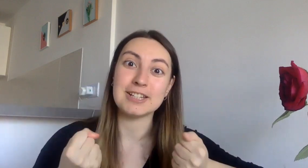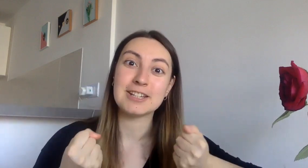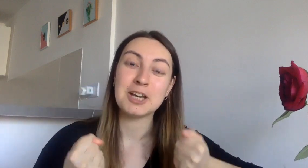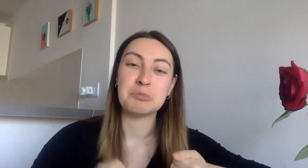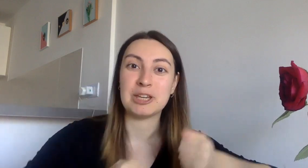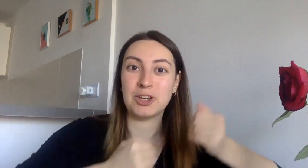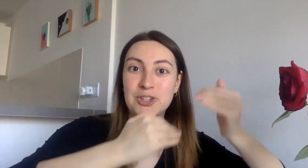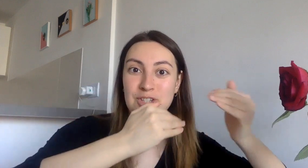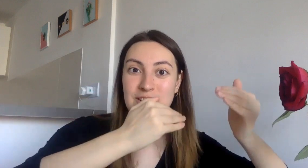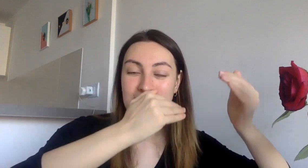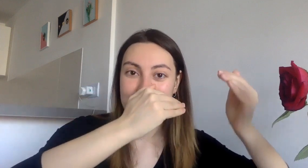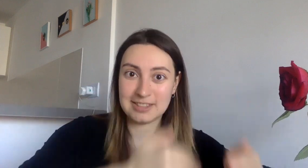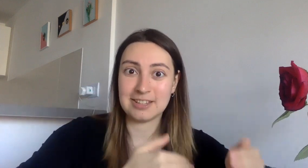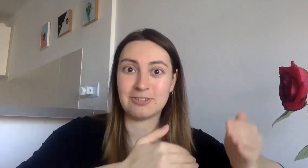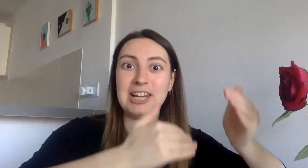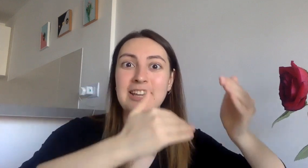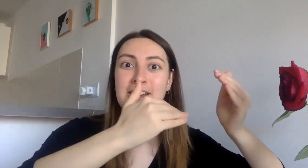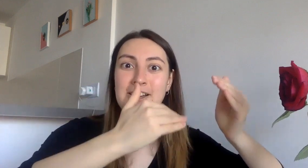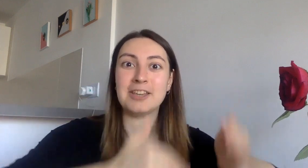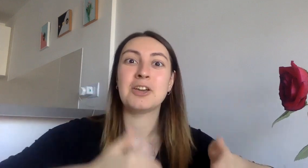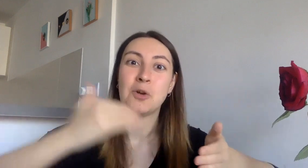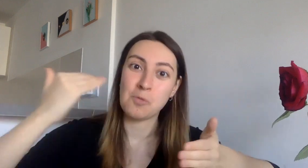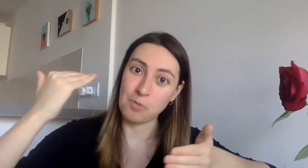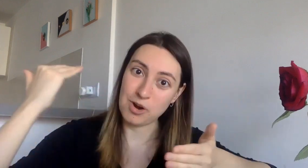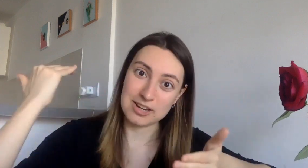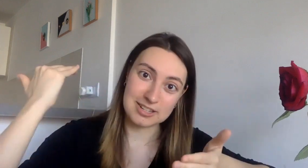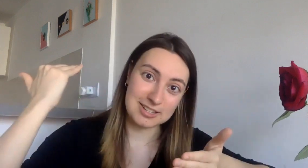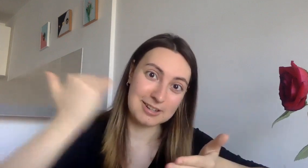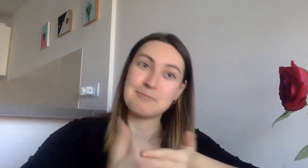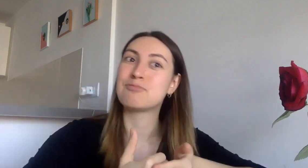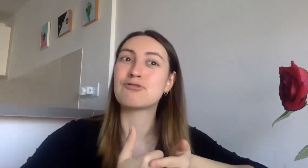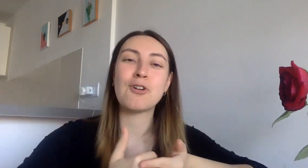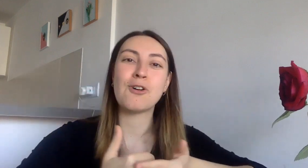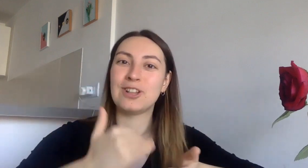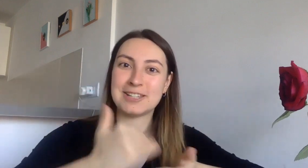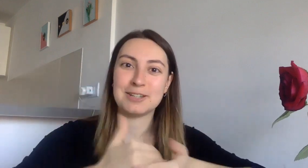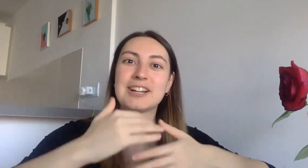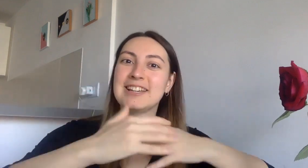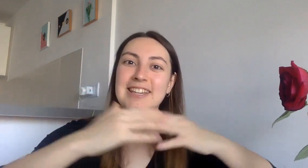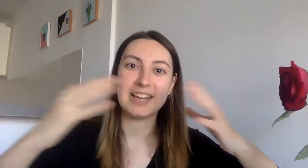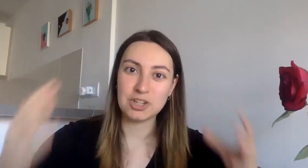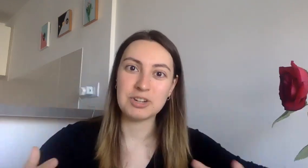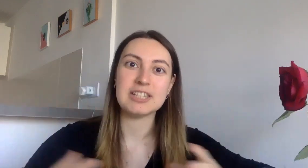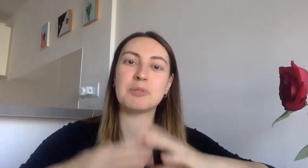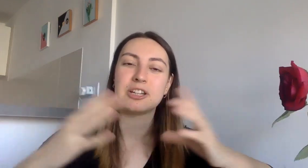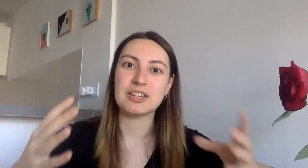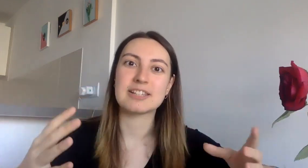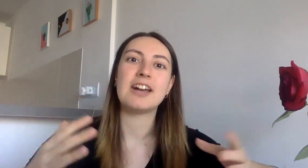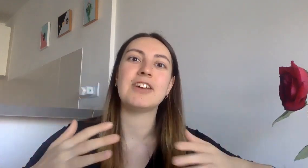because the israeli ai was pro serbia he had no idea about yukoslavir